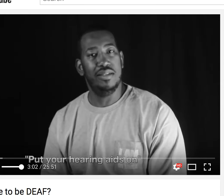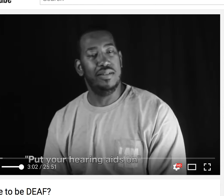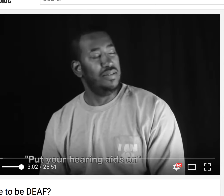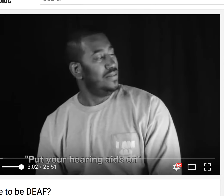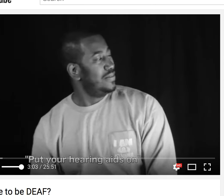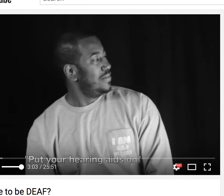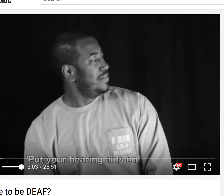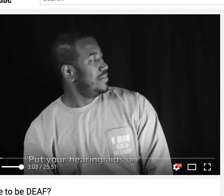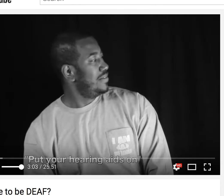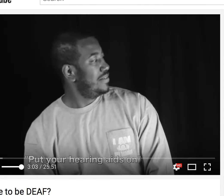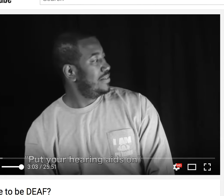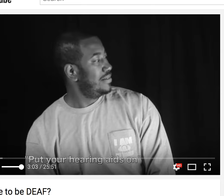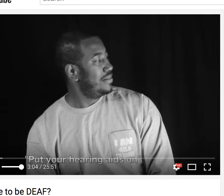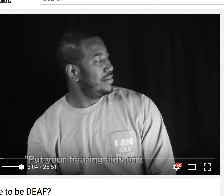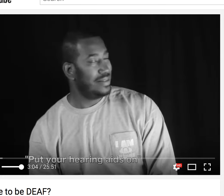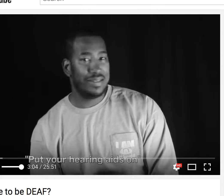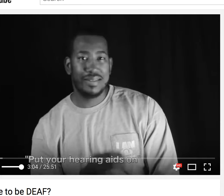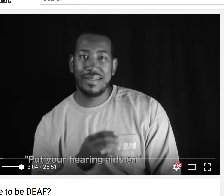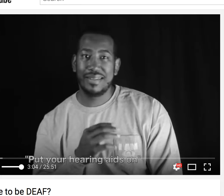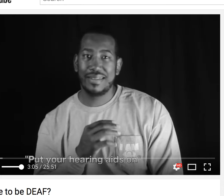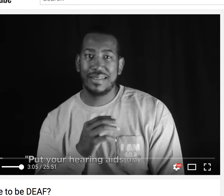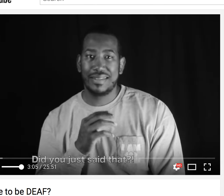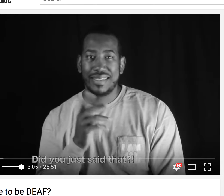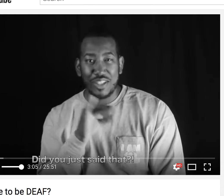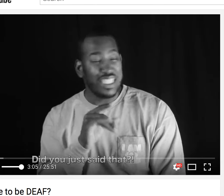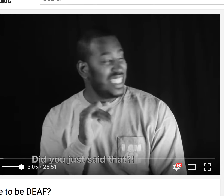And you know what they say? They say, put your hearing aids on.